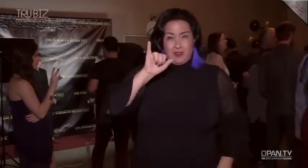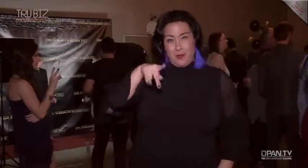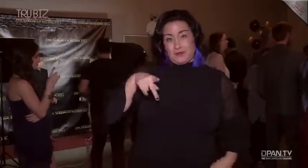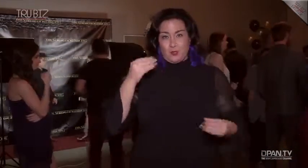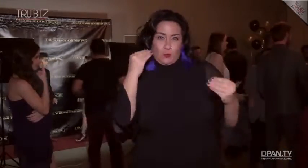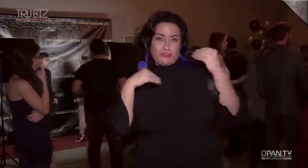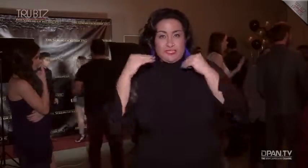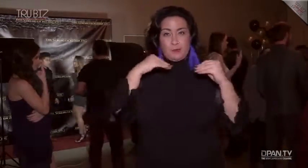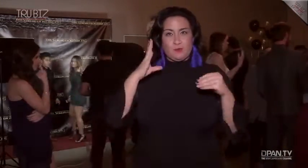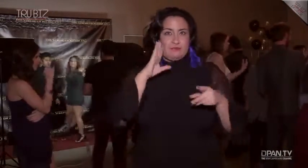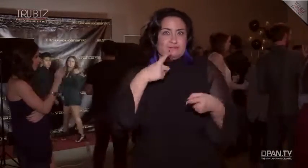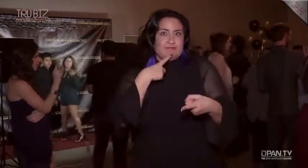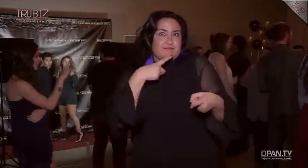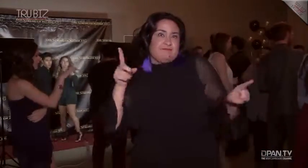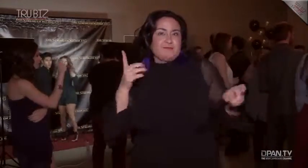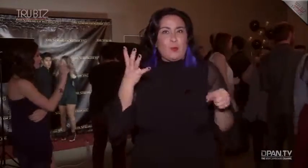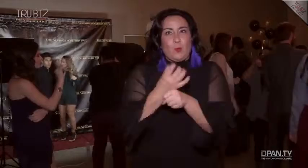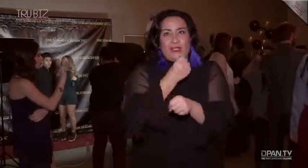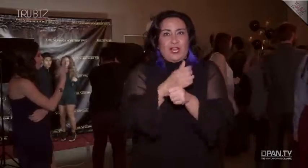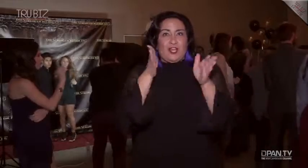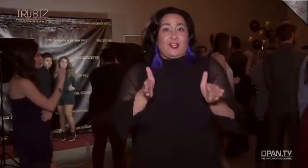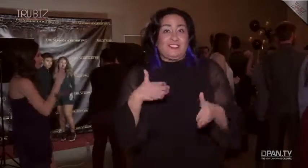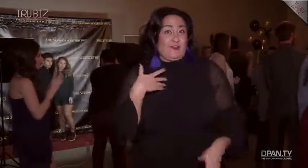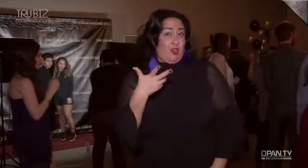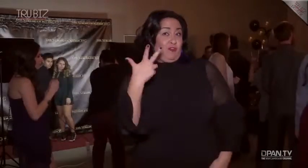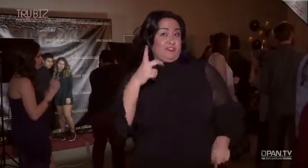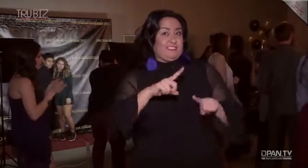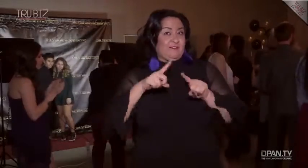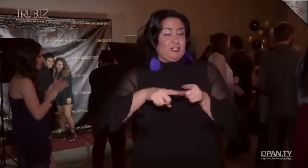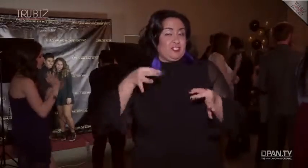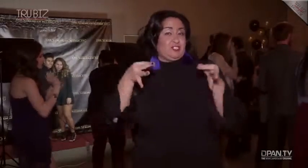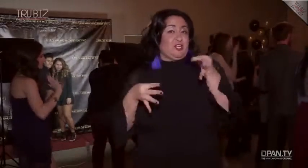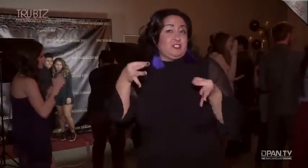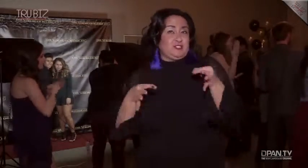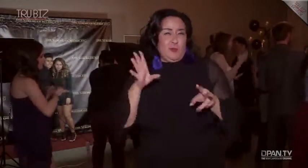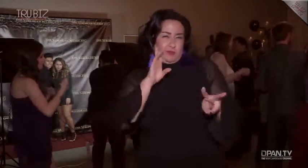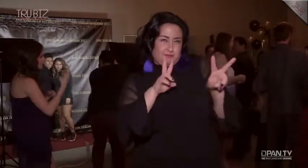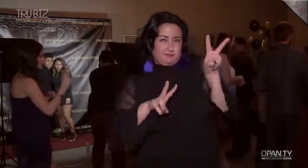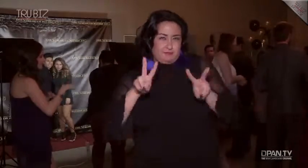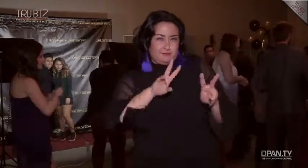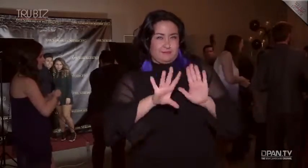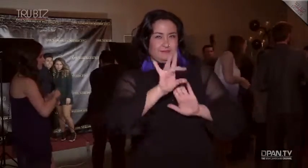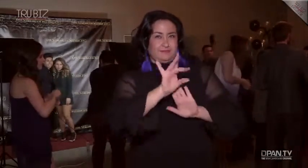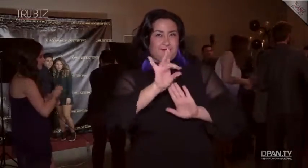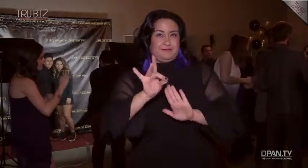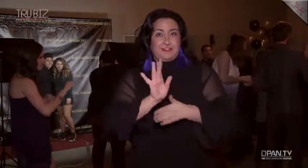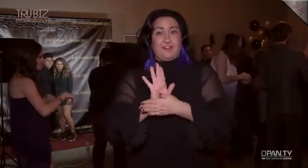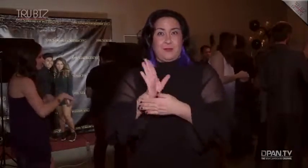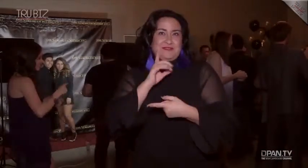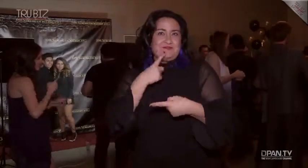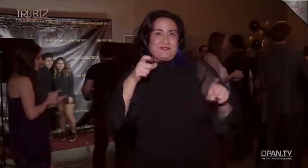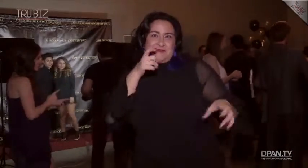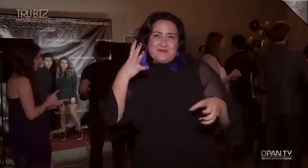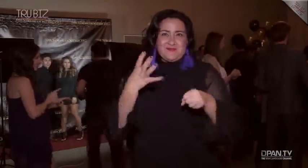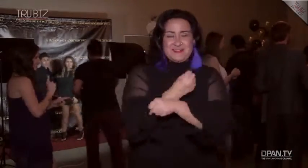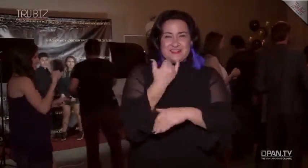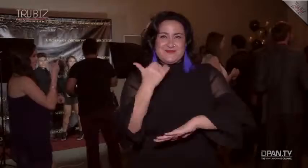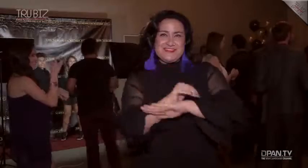VIP reception, and the winners will soon be announced. Three different judges will make their final selections. The winners will be announced